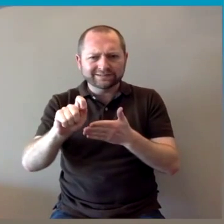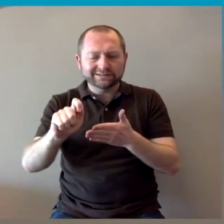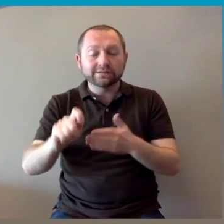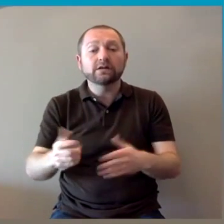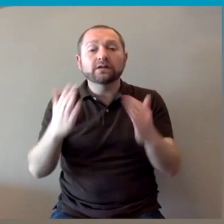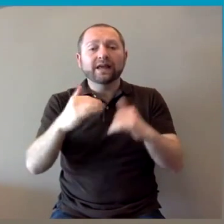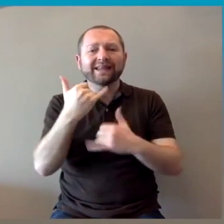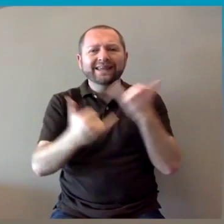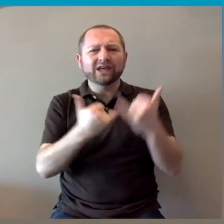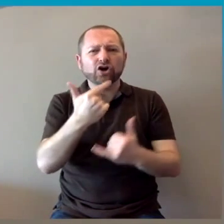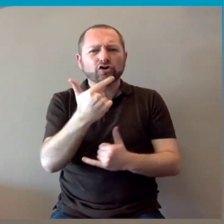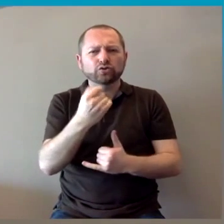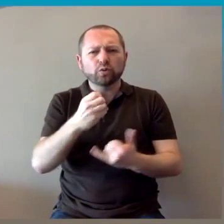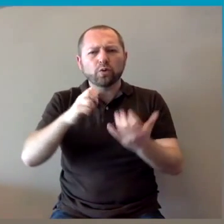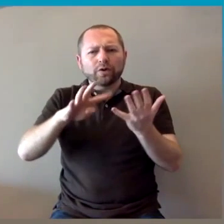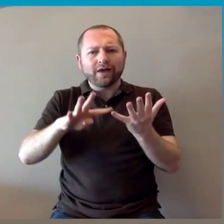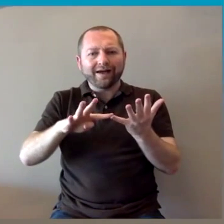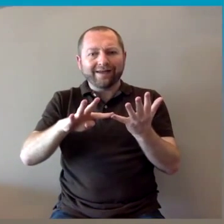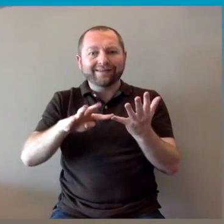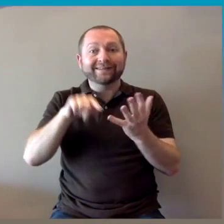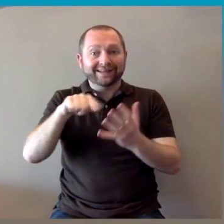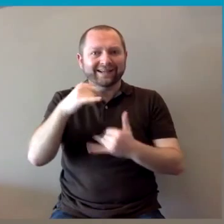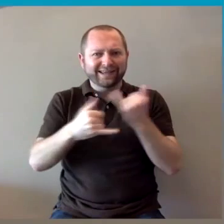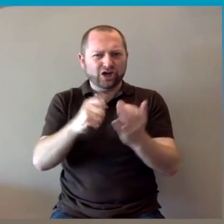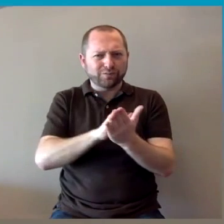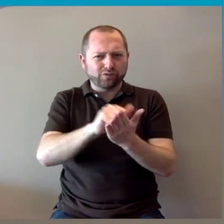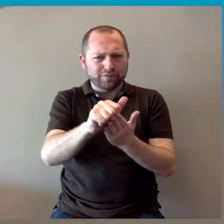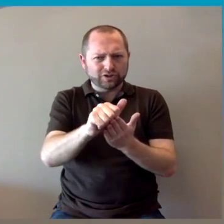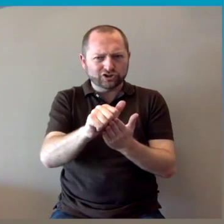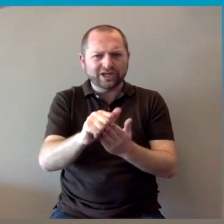is the date that the book was published and it's the second edition.